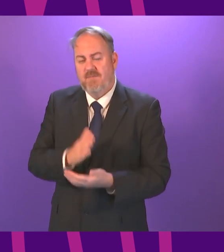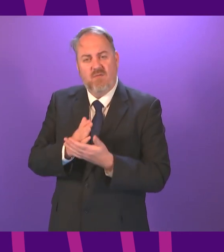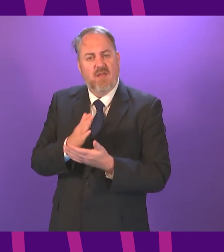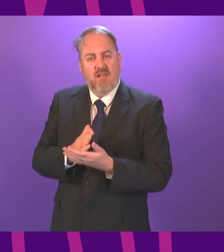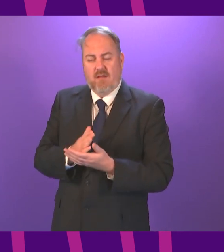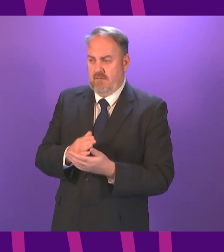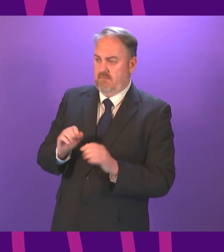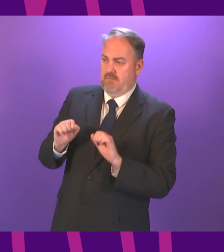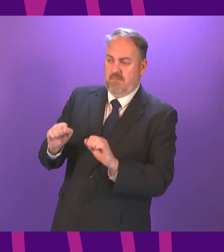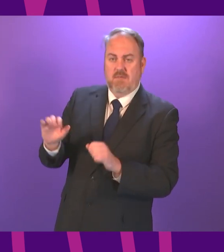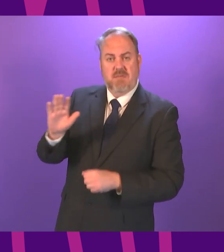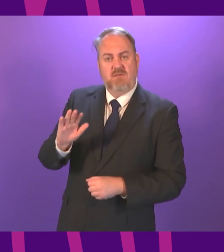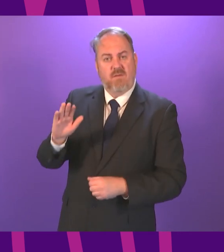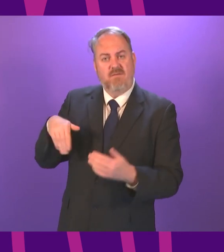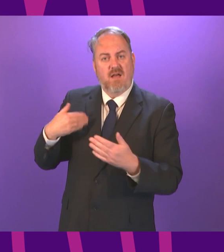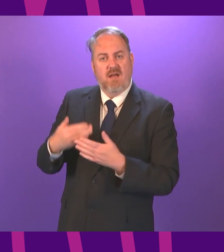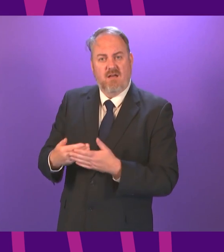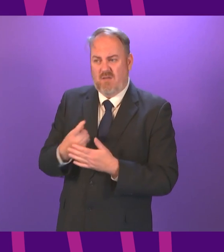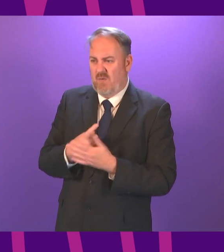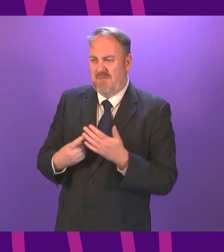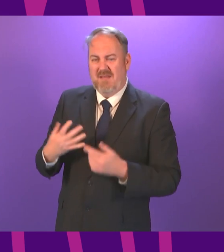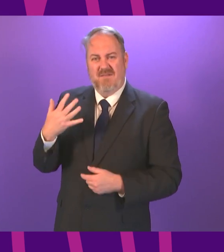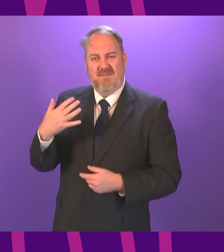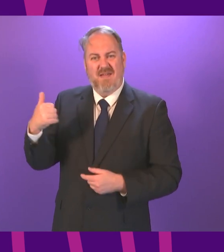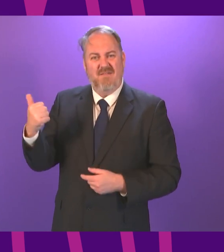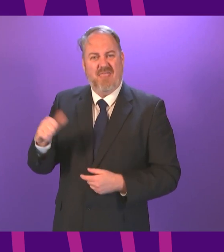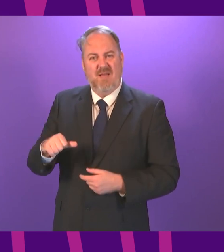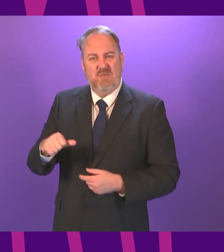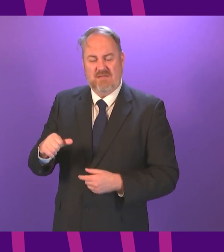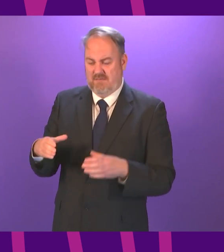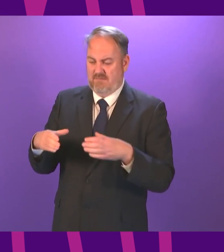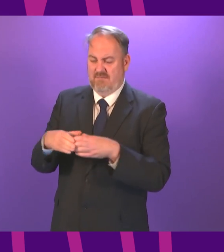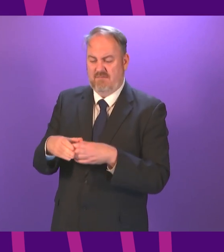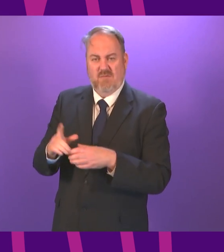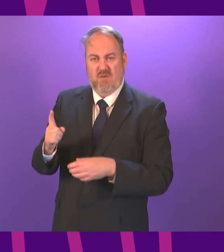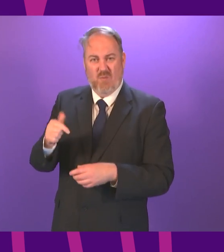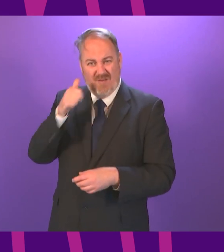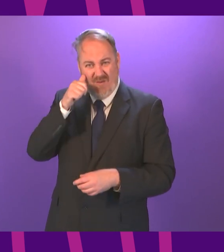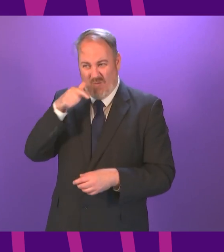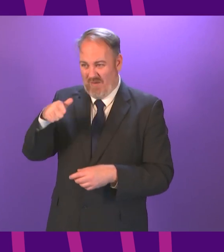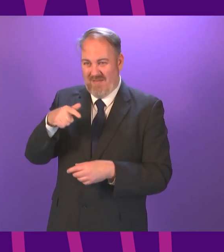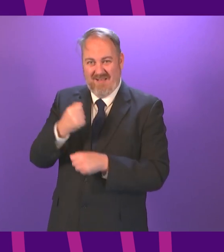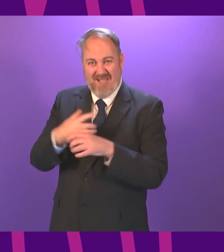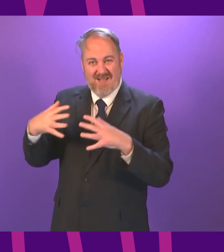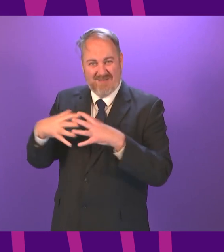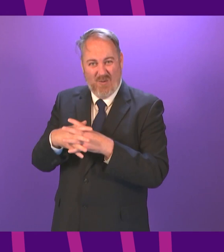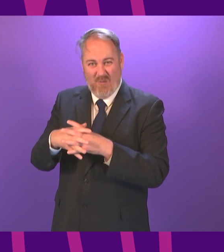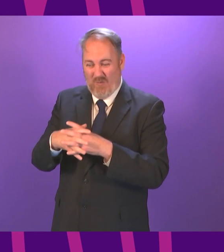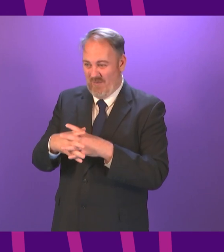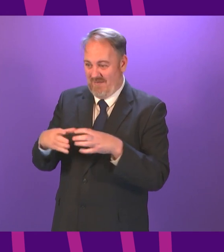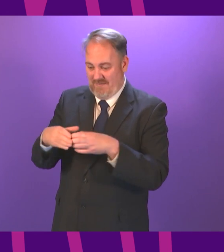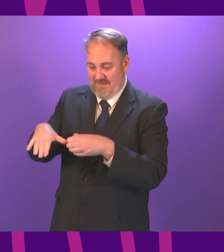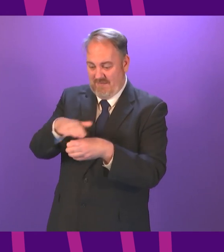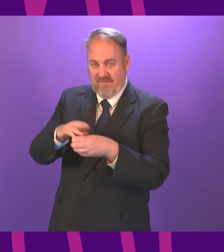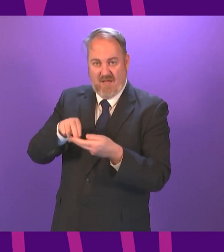capacity, we're only doing 5,000 across the whole of the country, not just in one city of Glasgow where the hotspot exists. Let's have mass PCR testing.